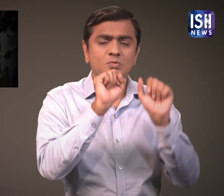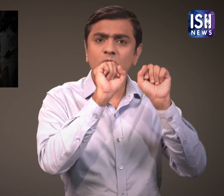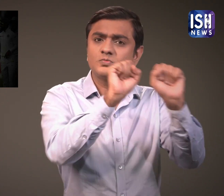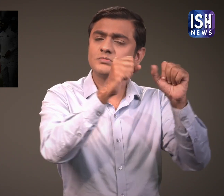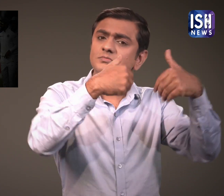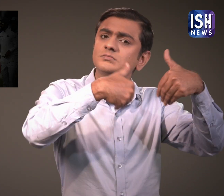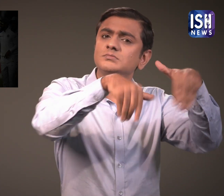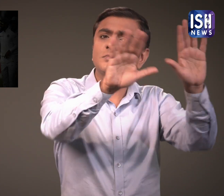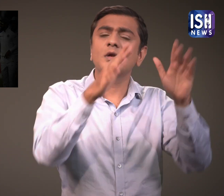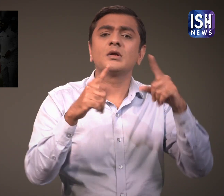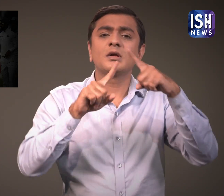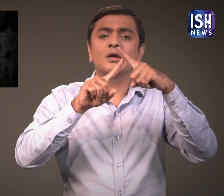test.